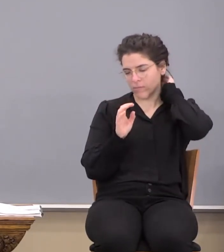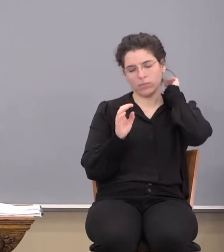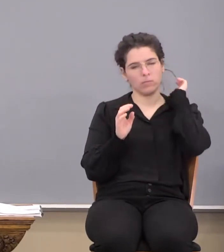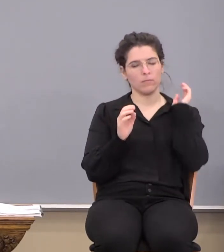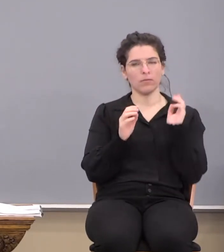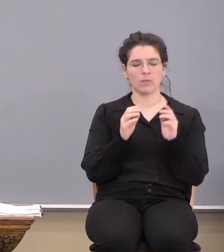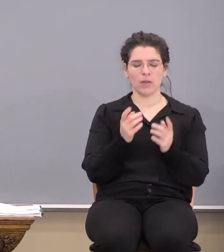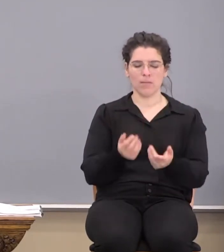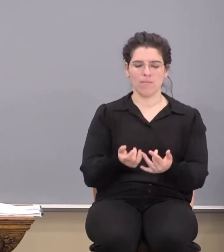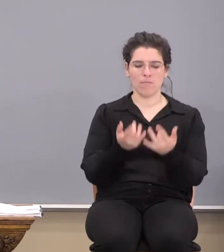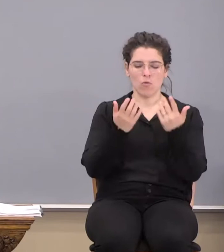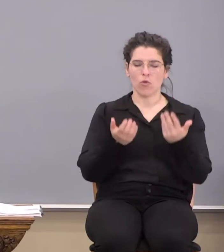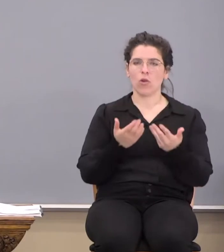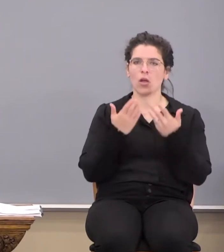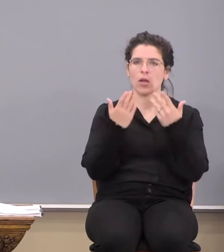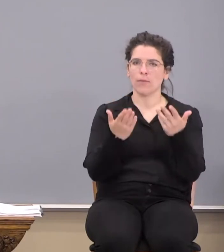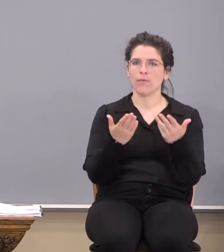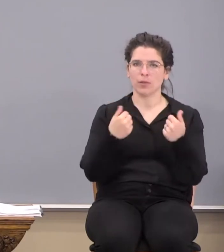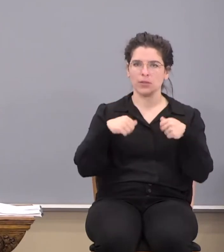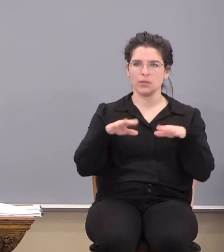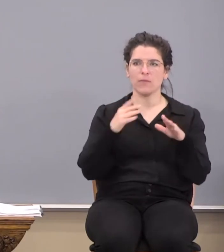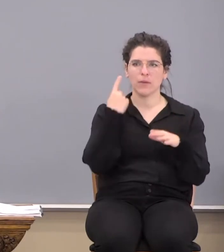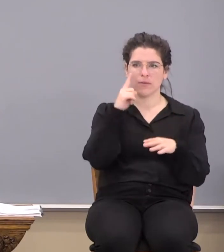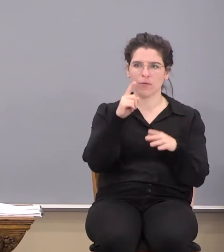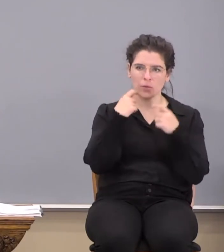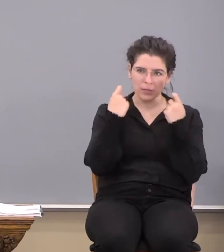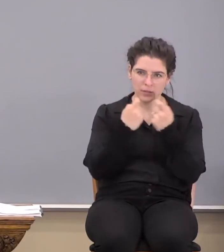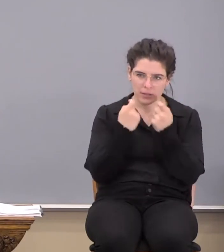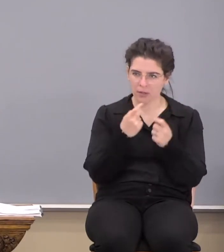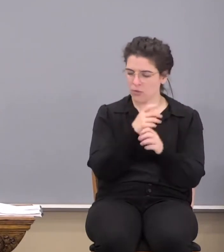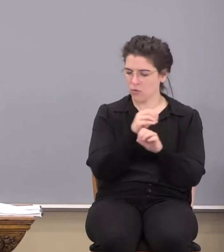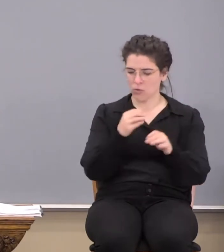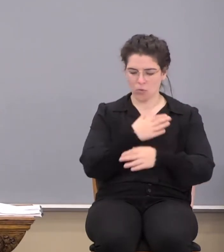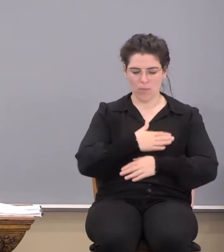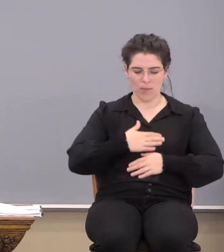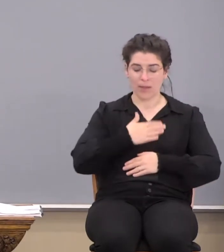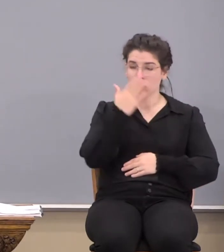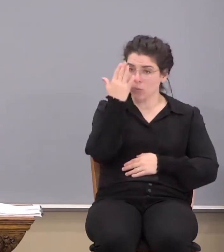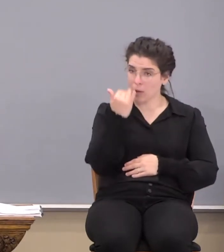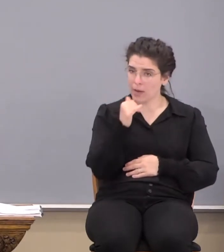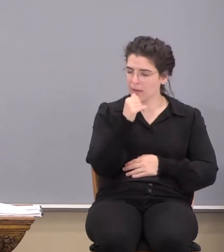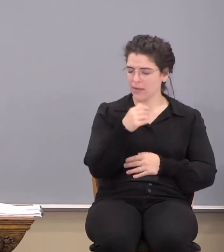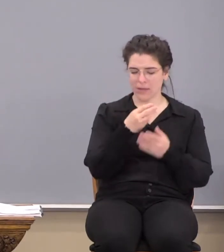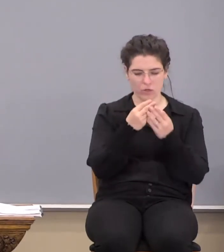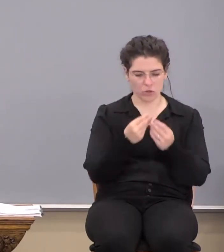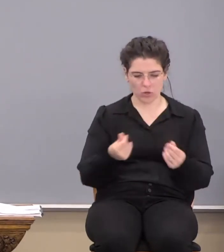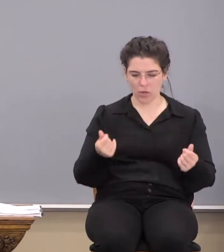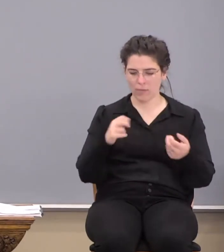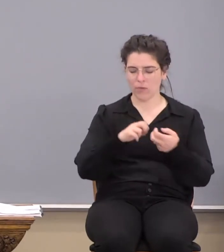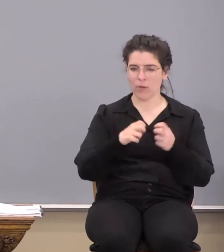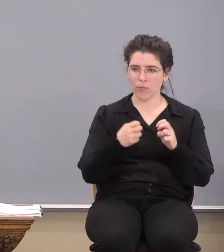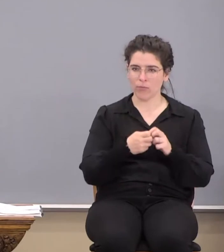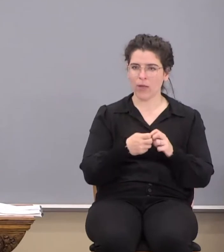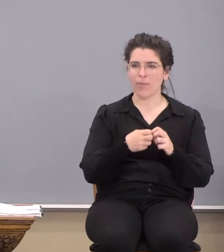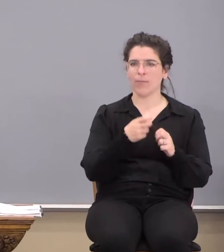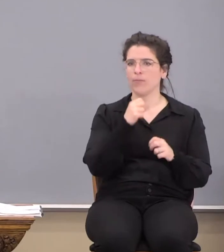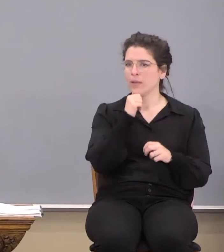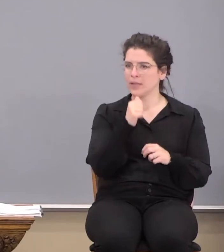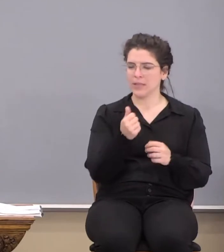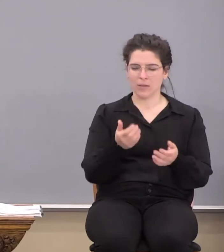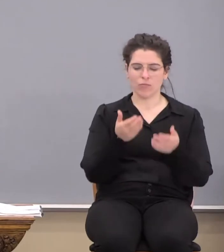In burnt offerings and sacrifices for sins, those had no pleasure. How come? Because they didn't solve the problem. They didn't